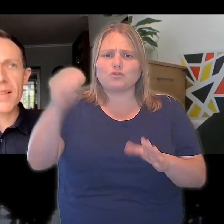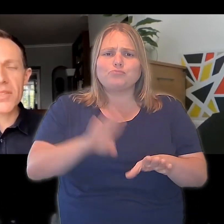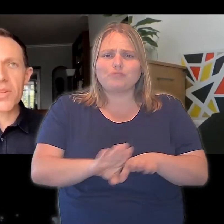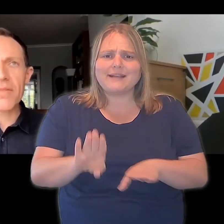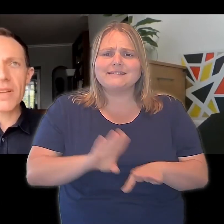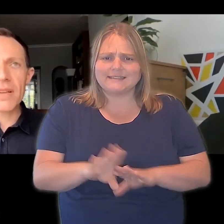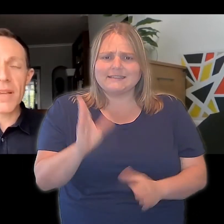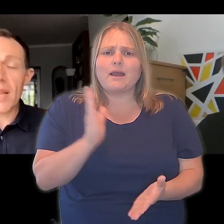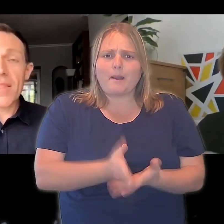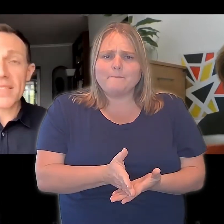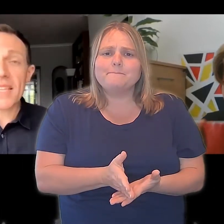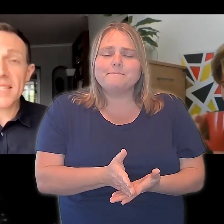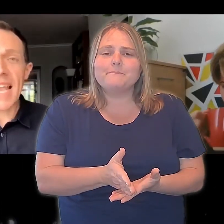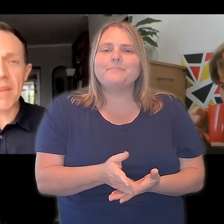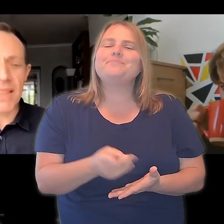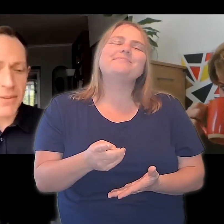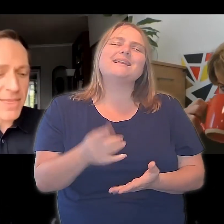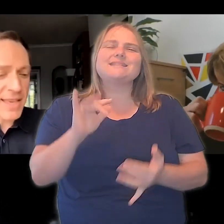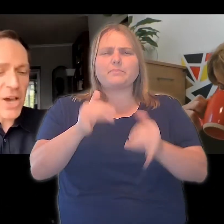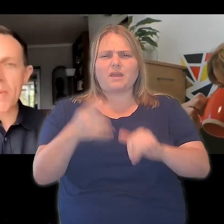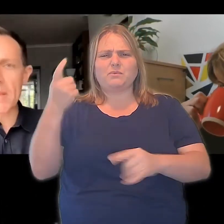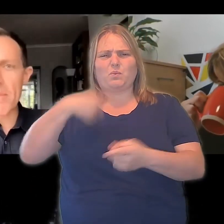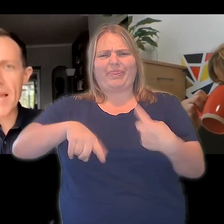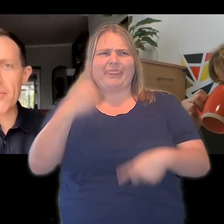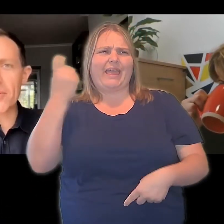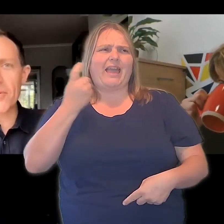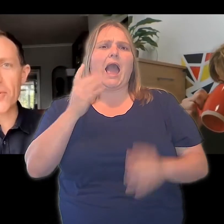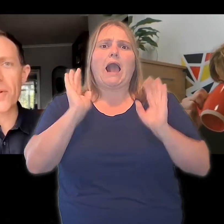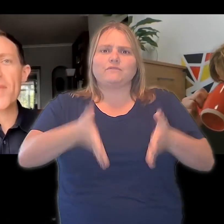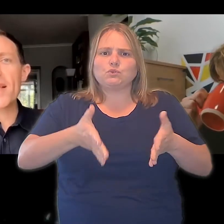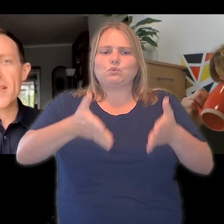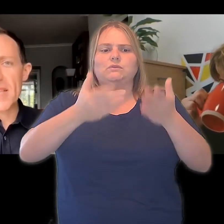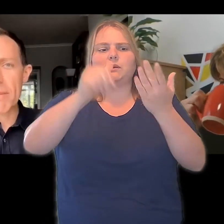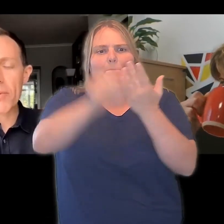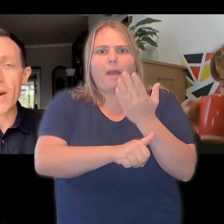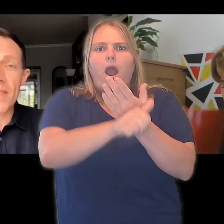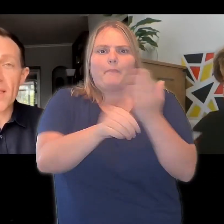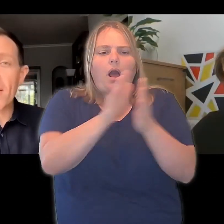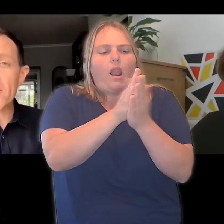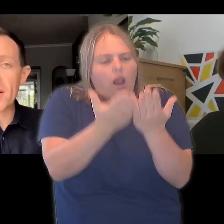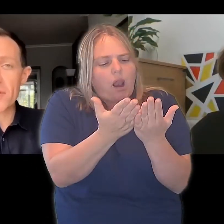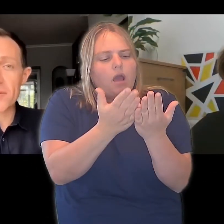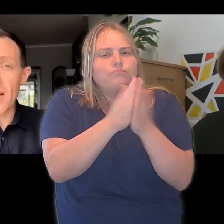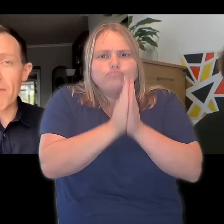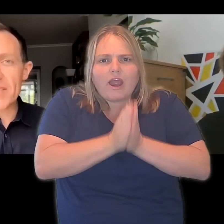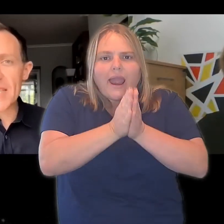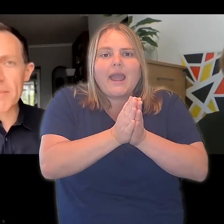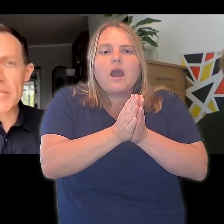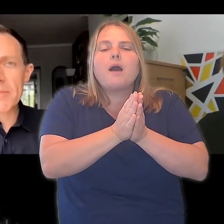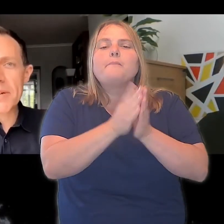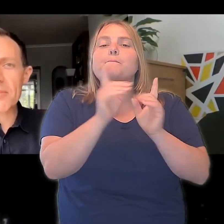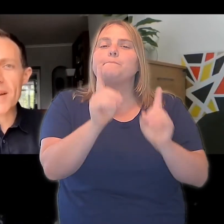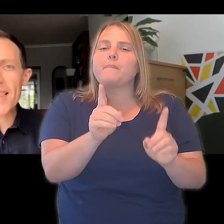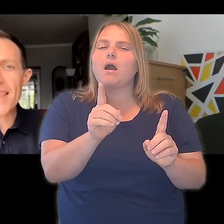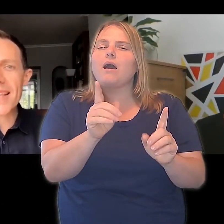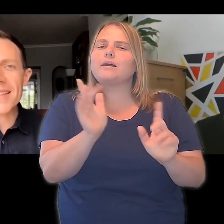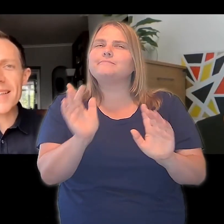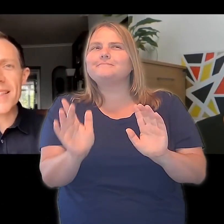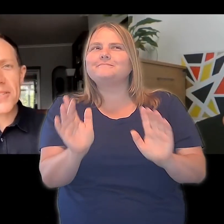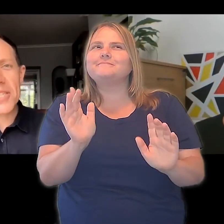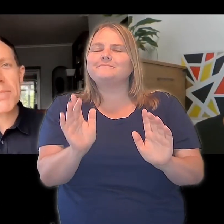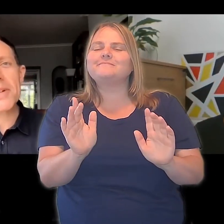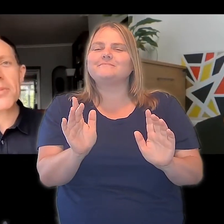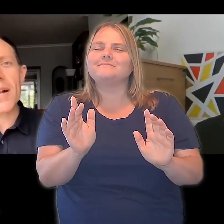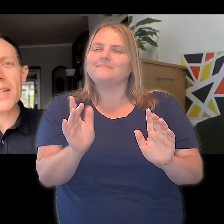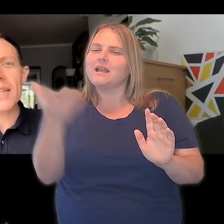sort of, and this, this can be like, we think open the Bible or say a prayer. And those things are obviously deeply spiritual, but I think